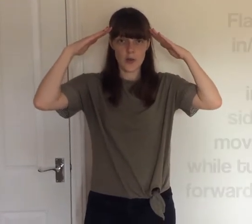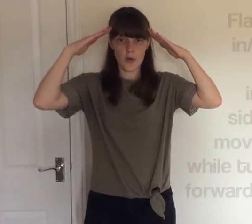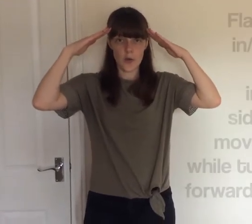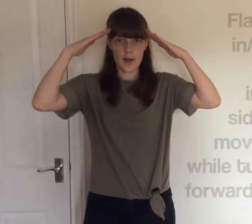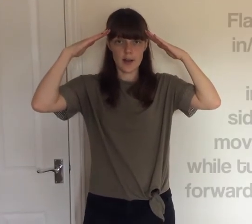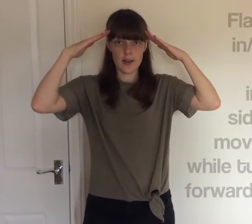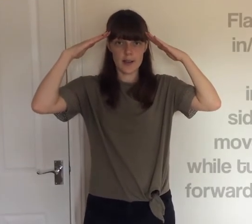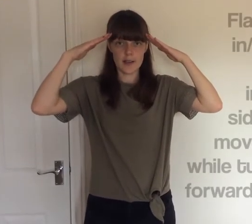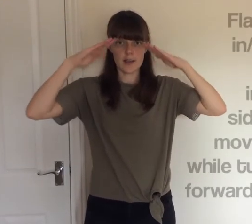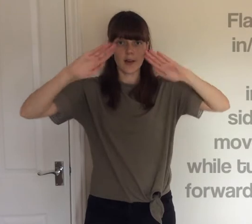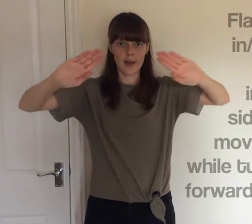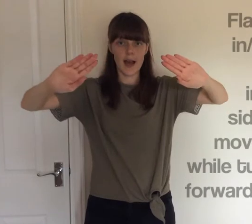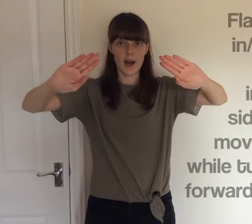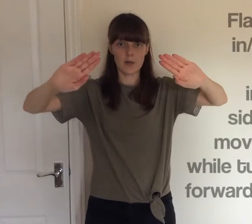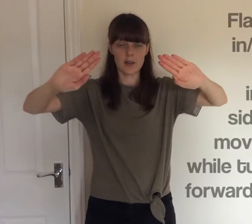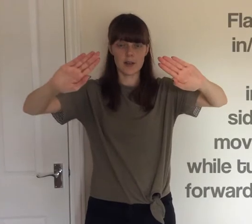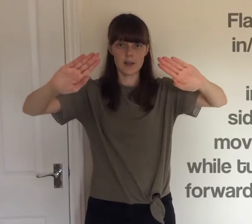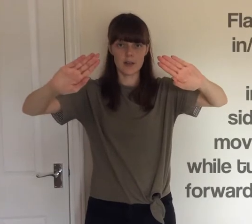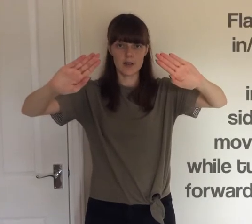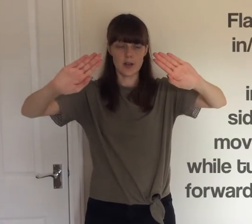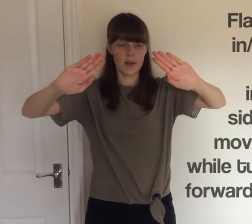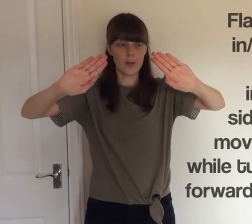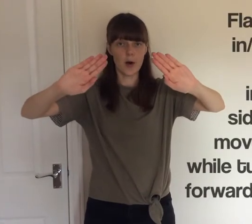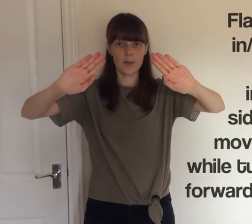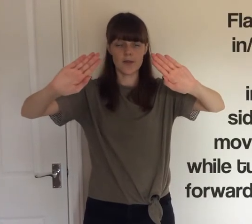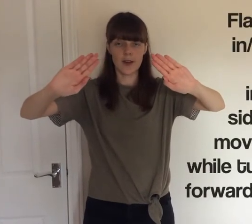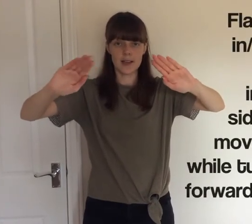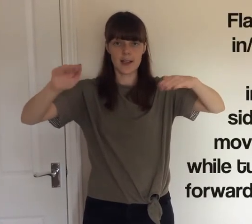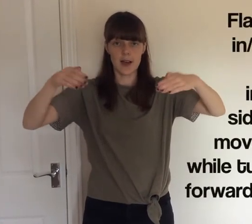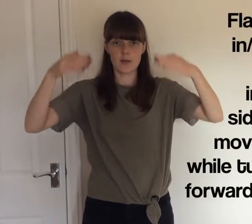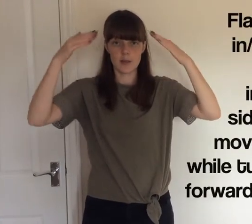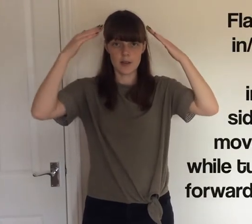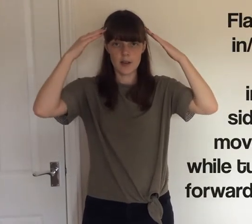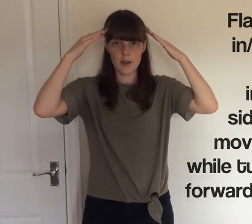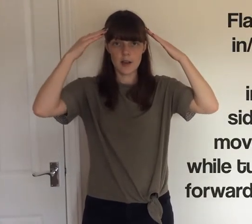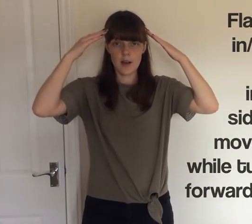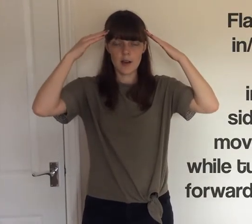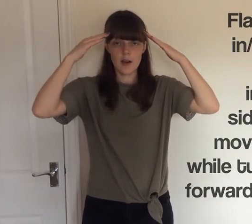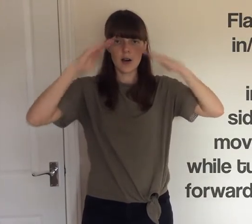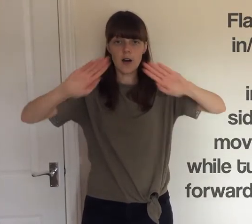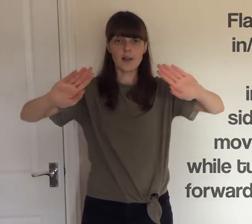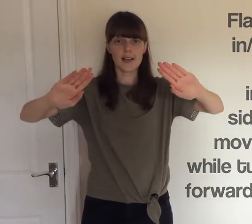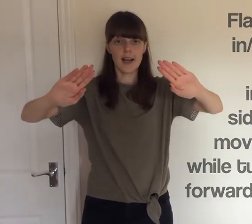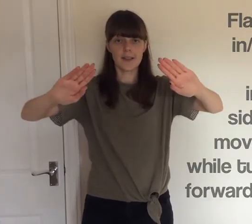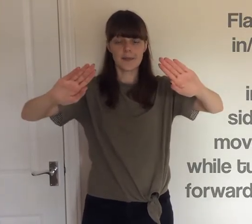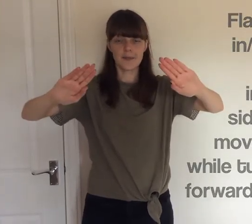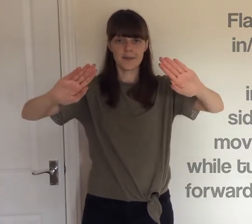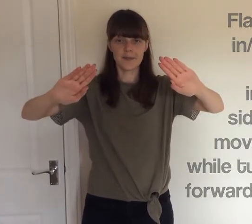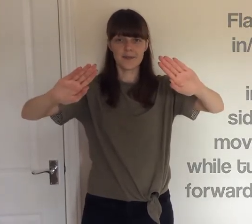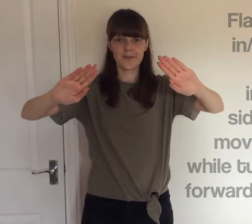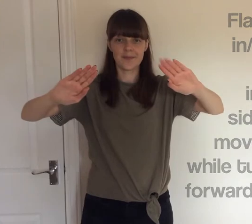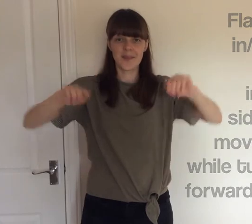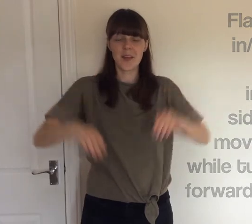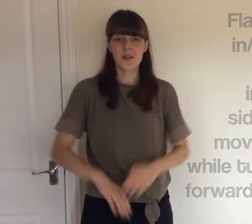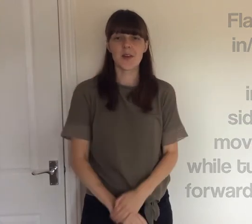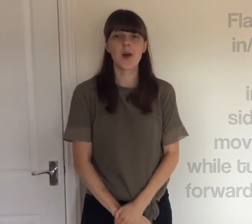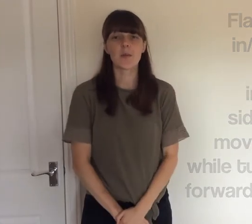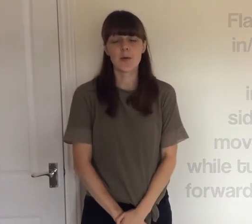of your forehead like this going out so that the palms are facing out. Holiday. So I hope you